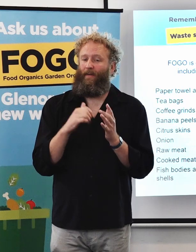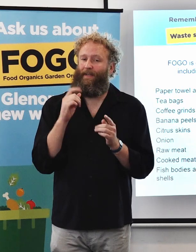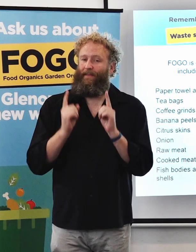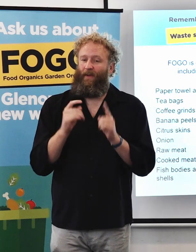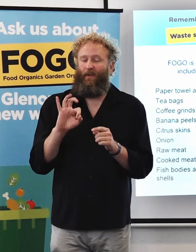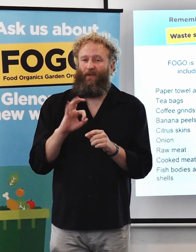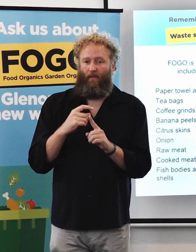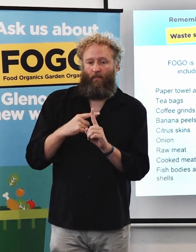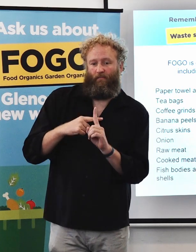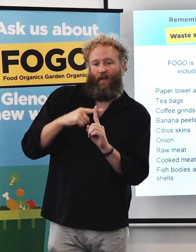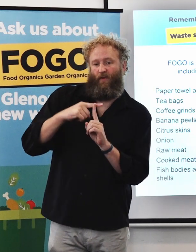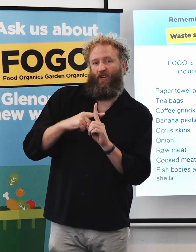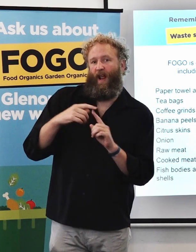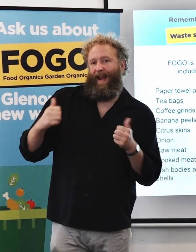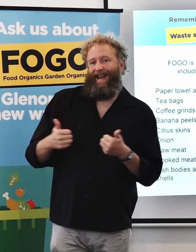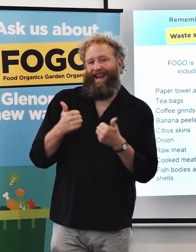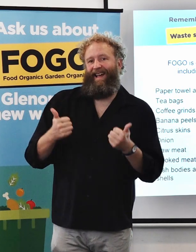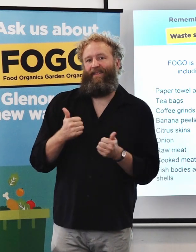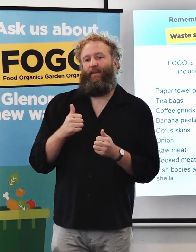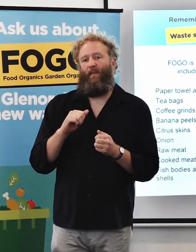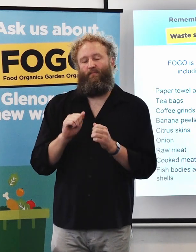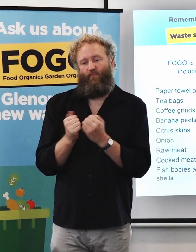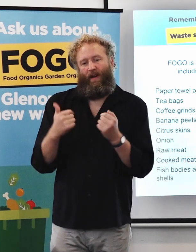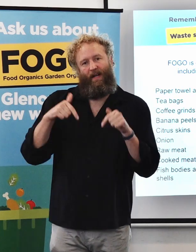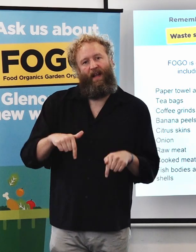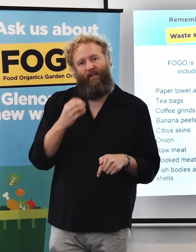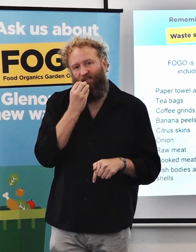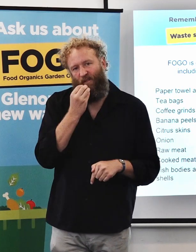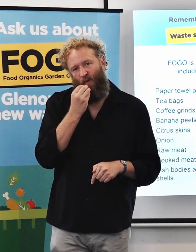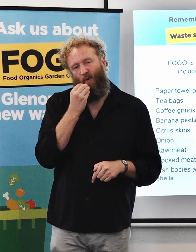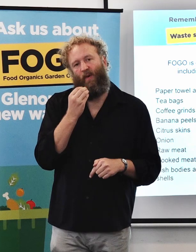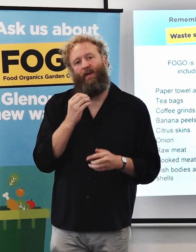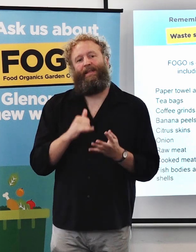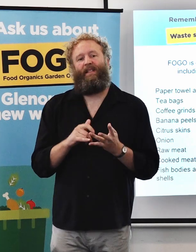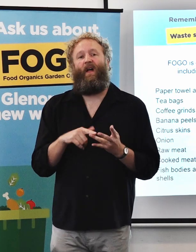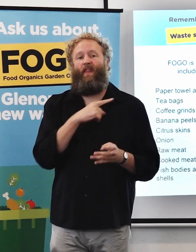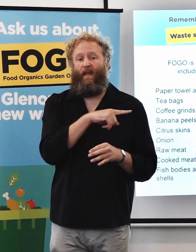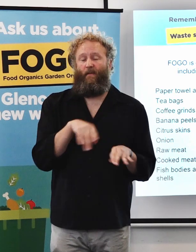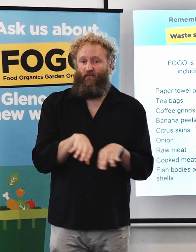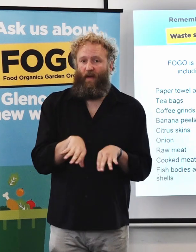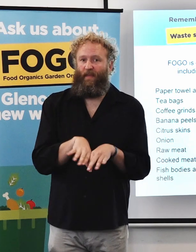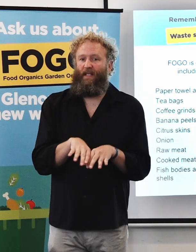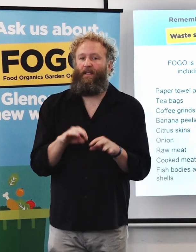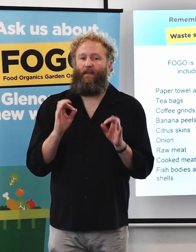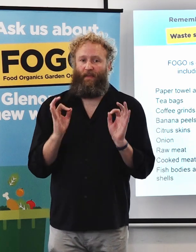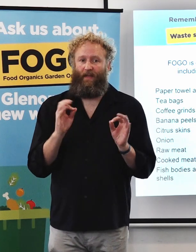down certain items that we can put into our FOGO bins. So these things that I've listed, including